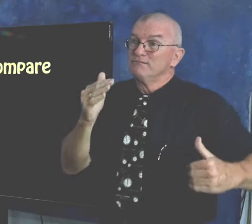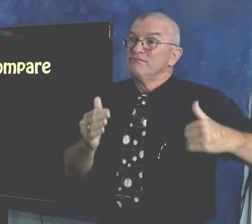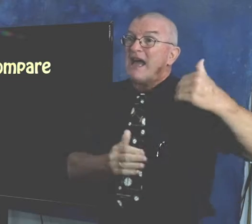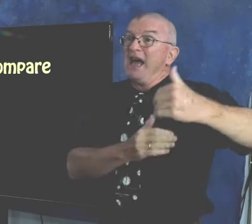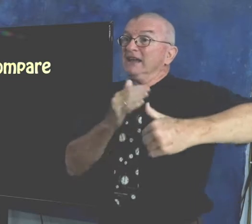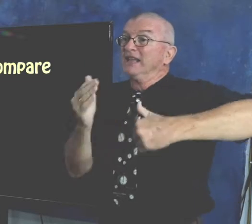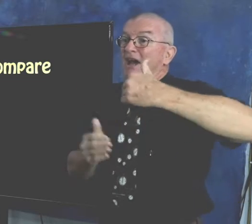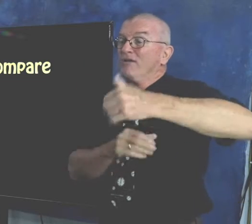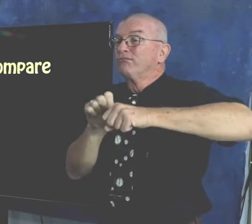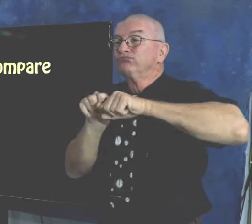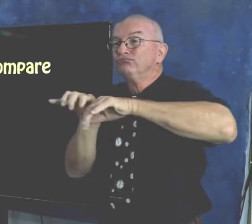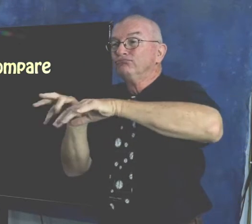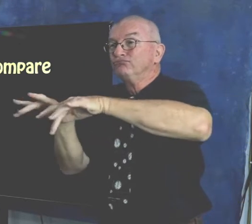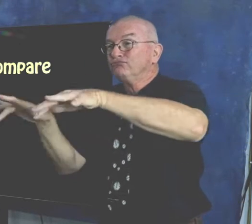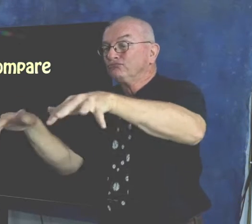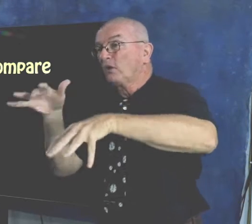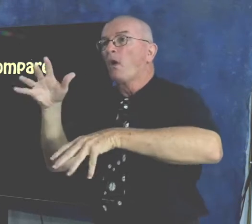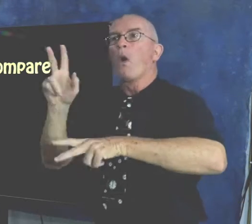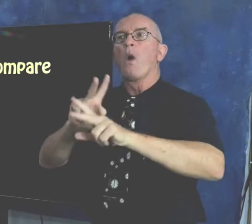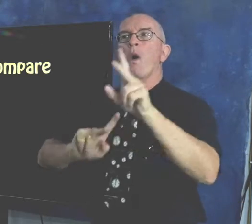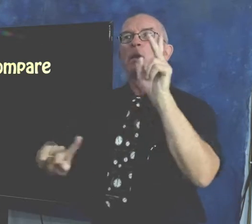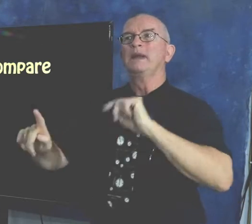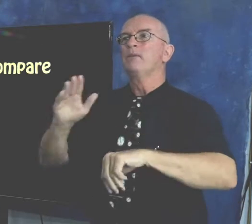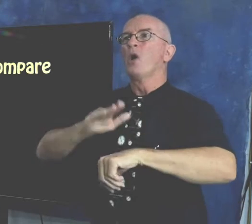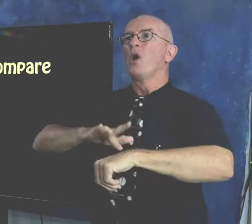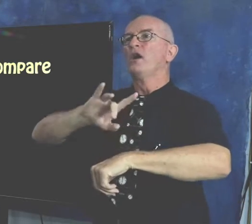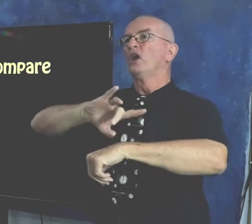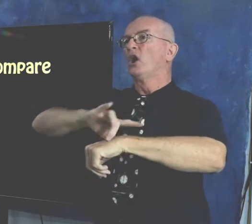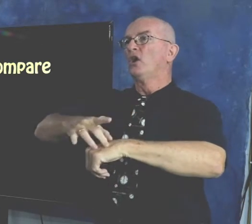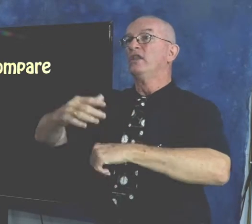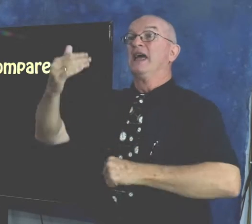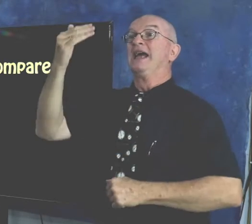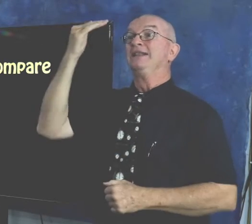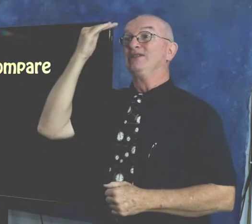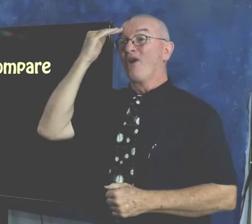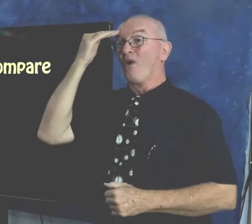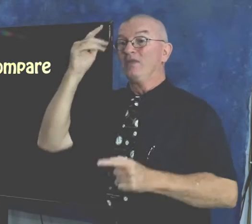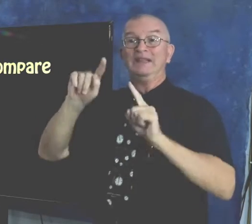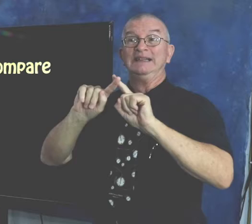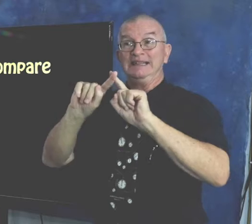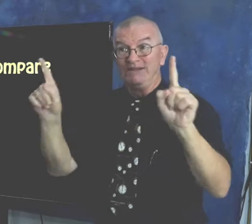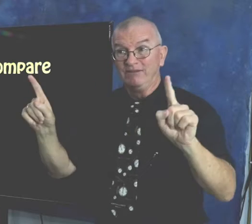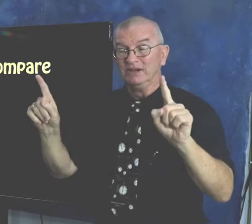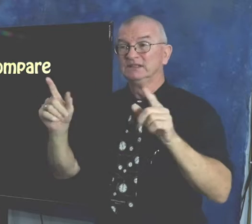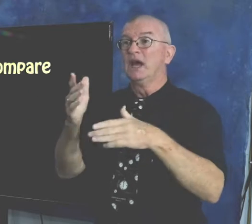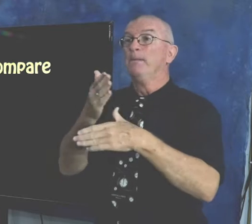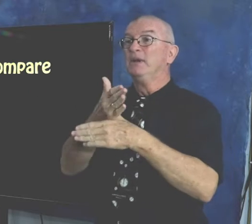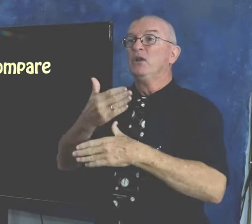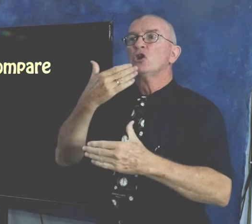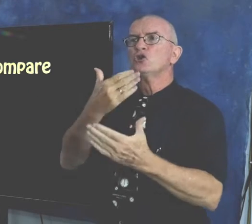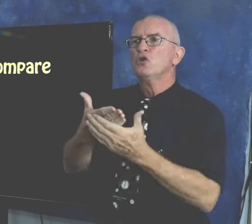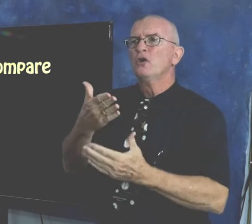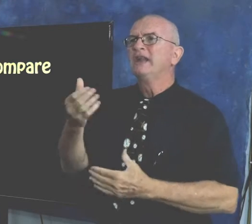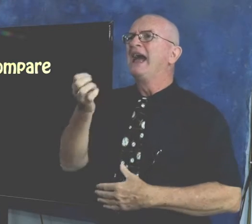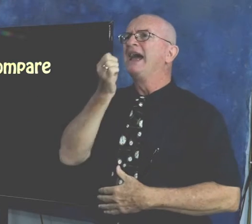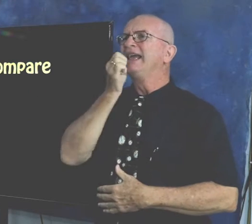passed down through generations so all people on earth know the difference between good and evil.